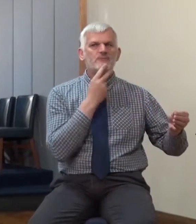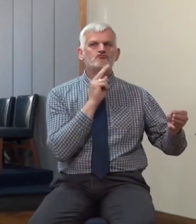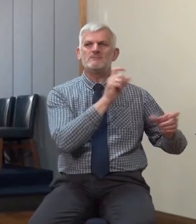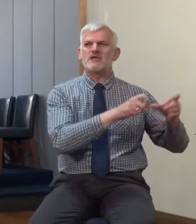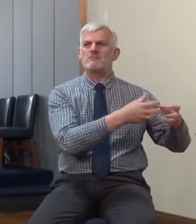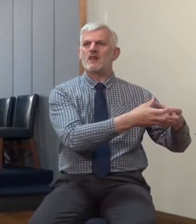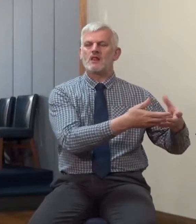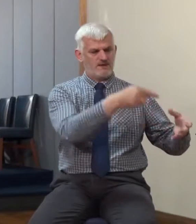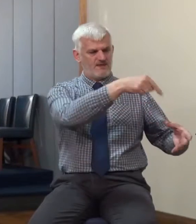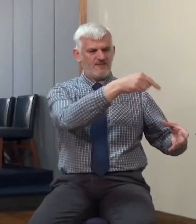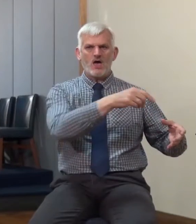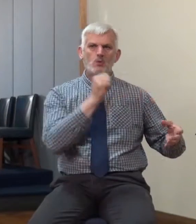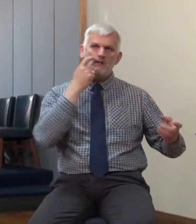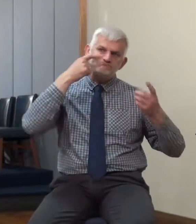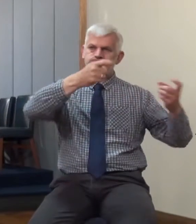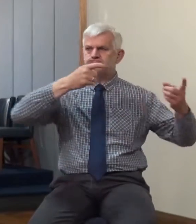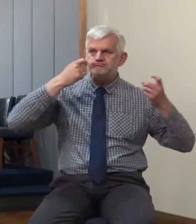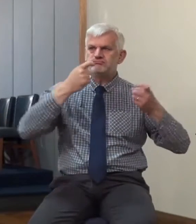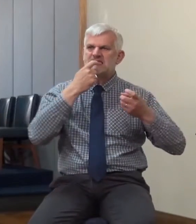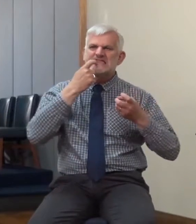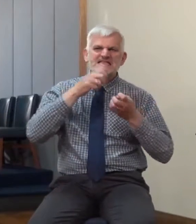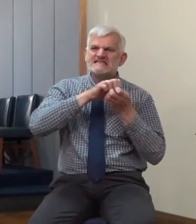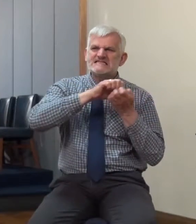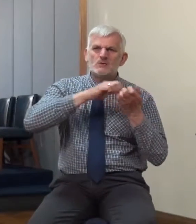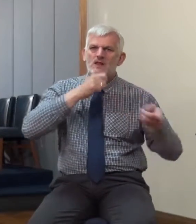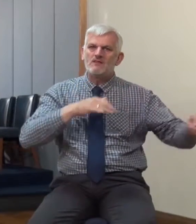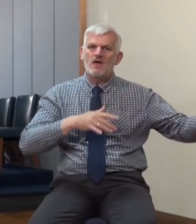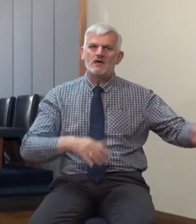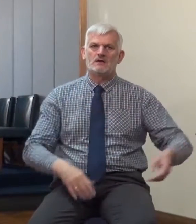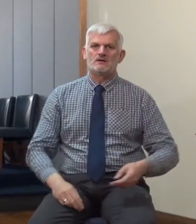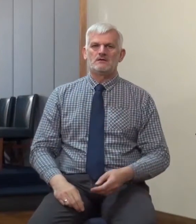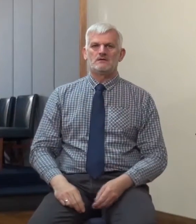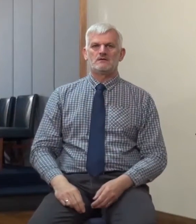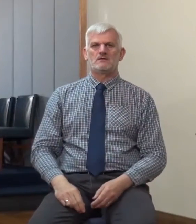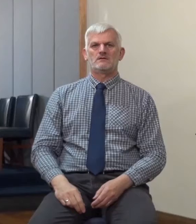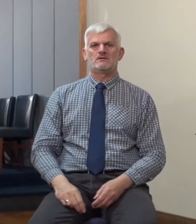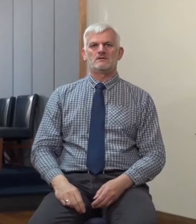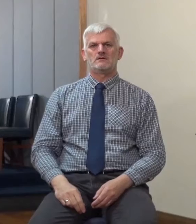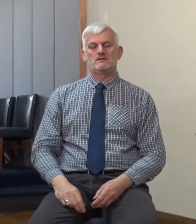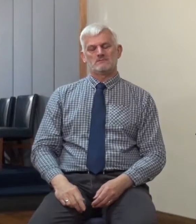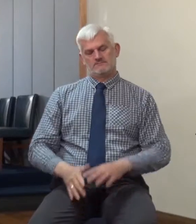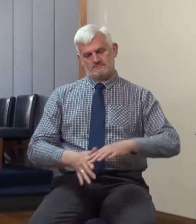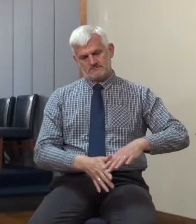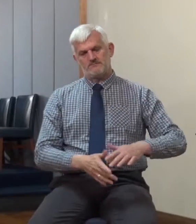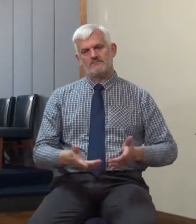weeping and gnashing of teeth. Then shall the kingdom of heaven be likened unto ten